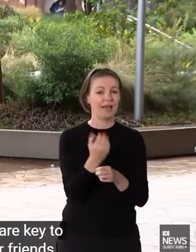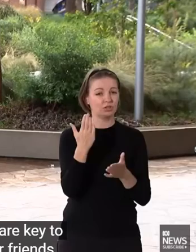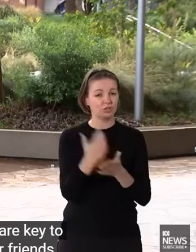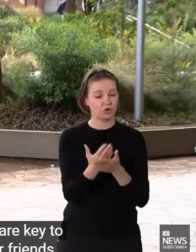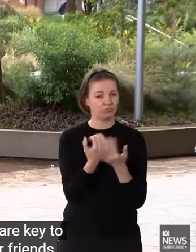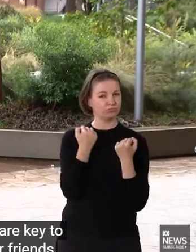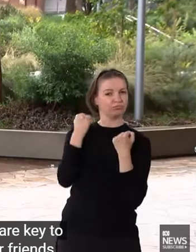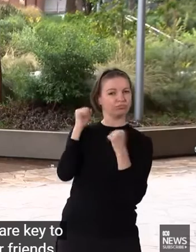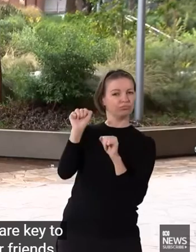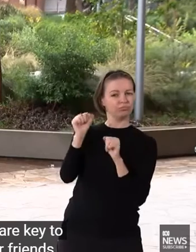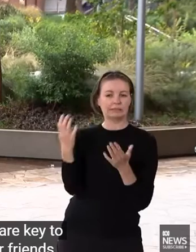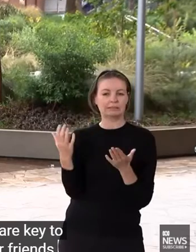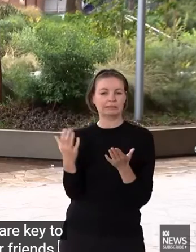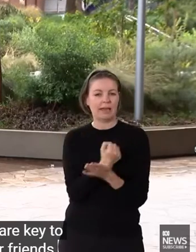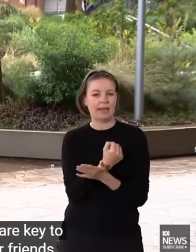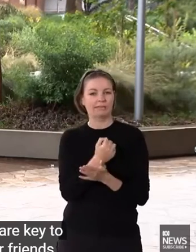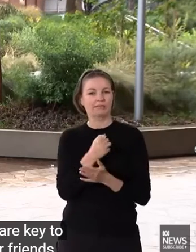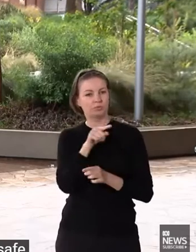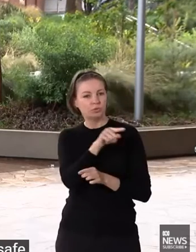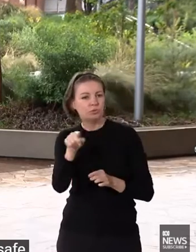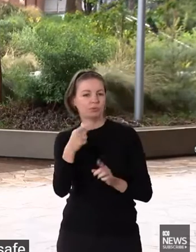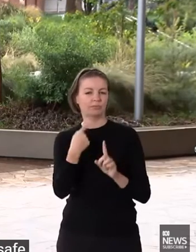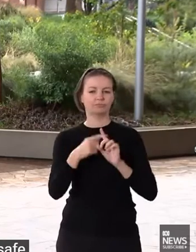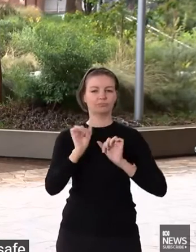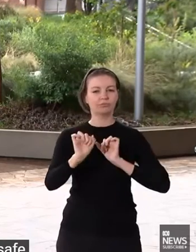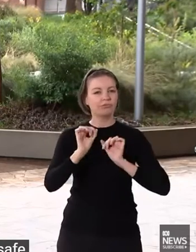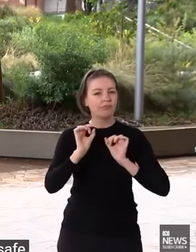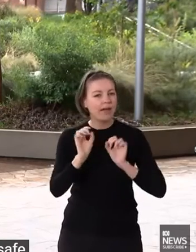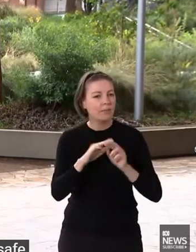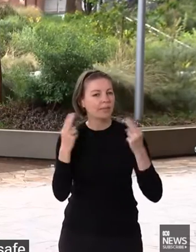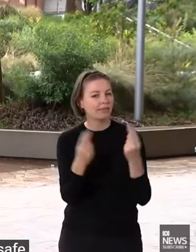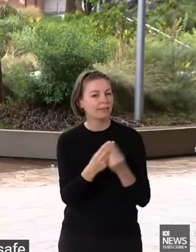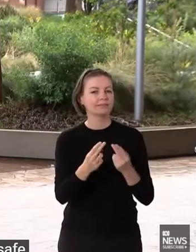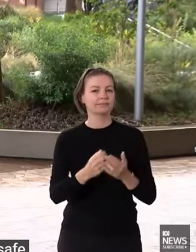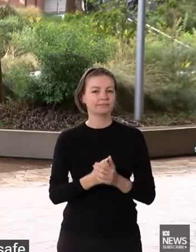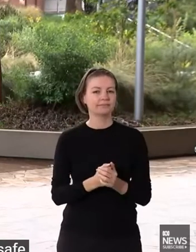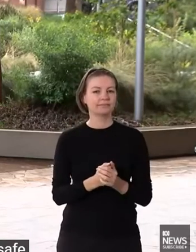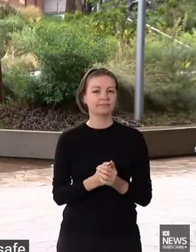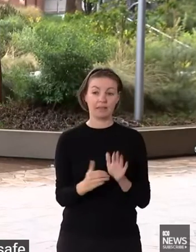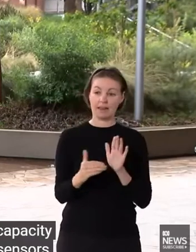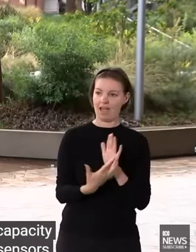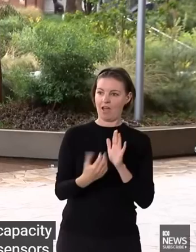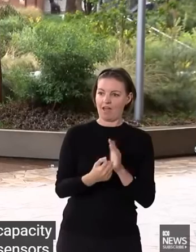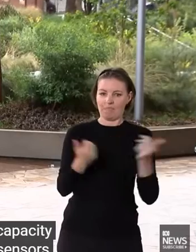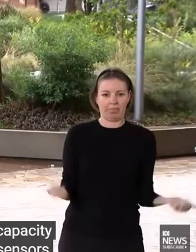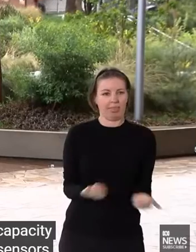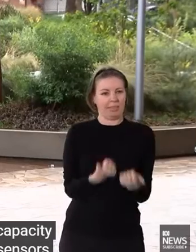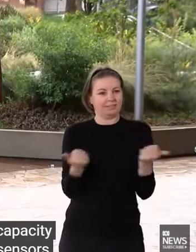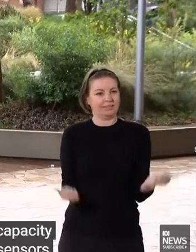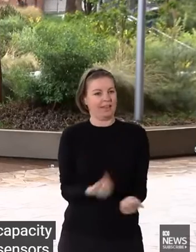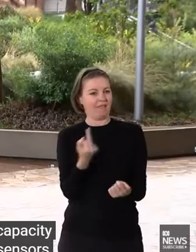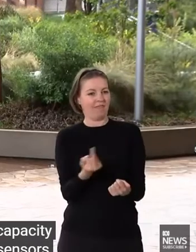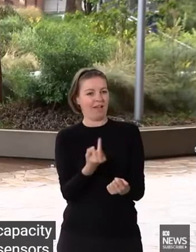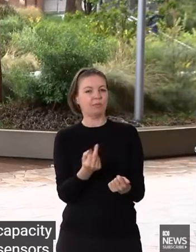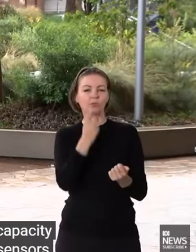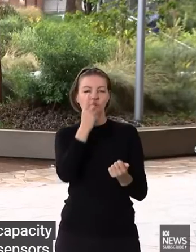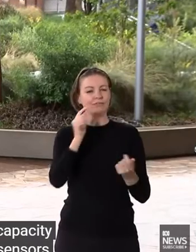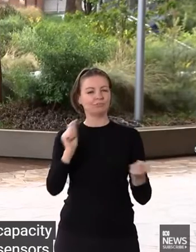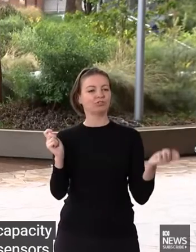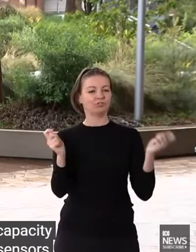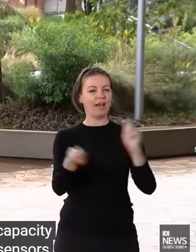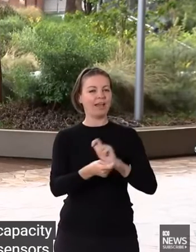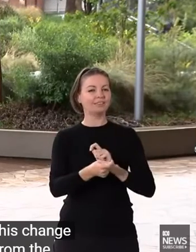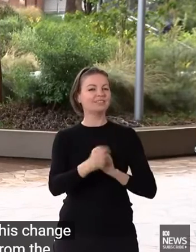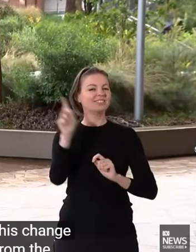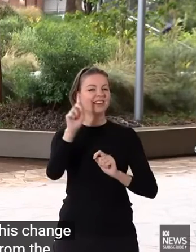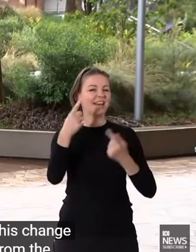safe. Due to the extra capacity that we have in our centres, we are able to make this change today. I